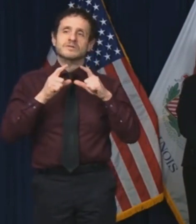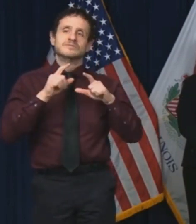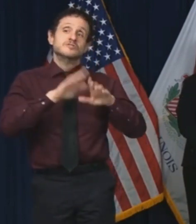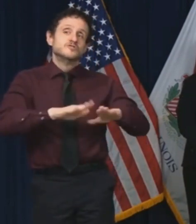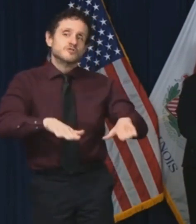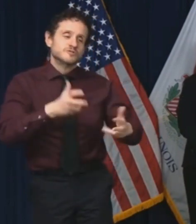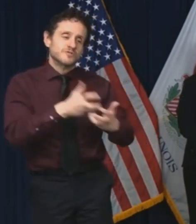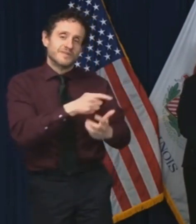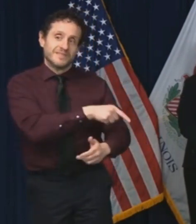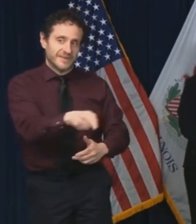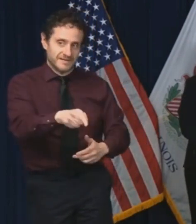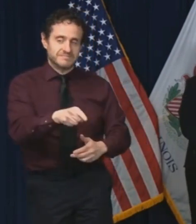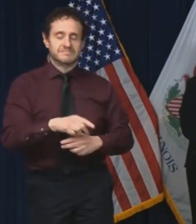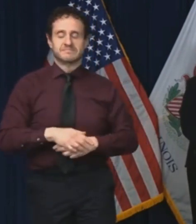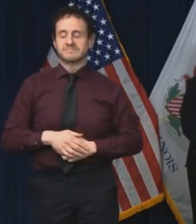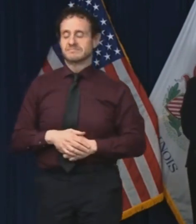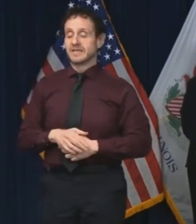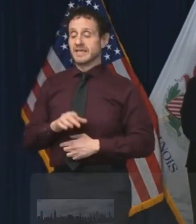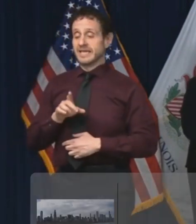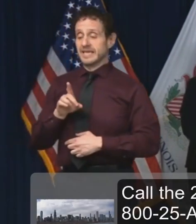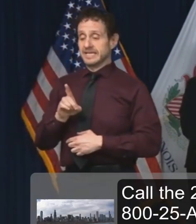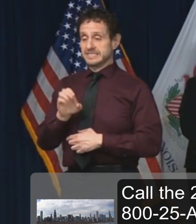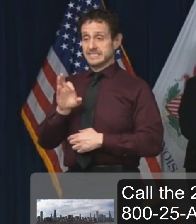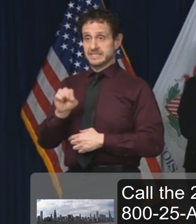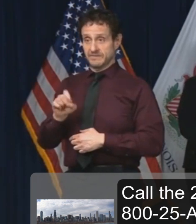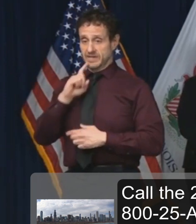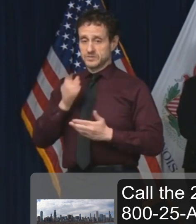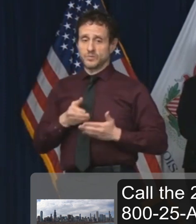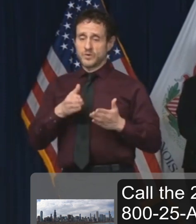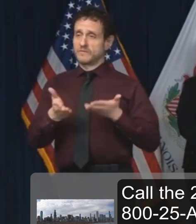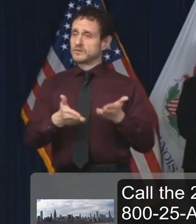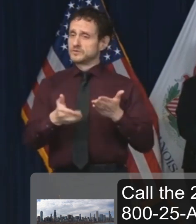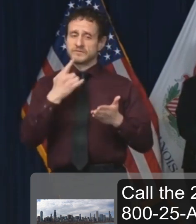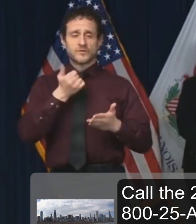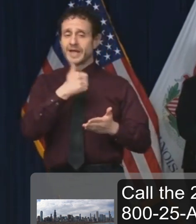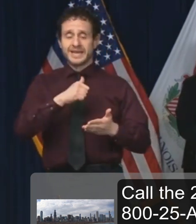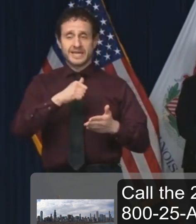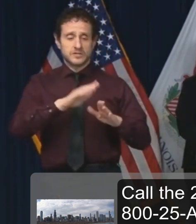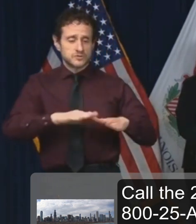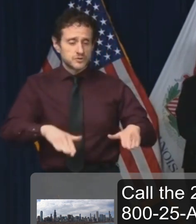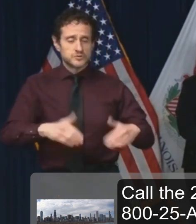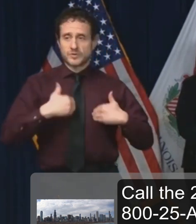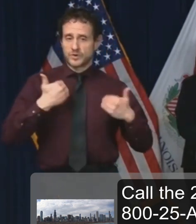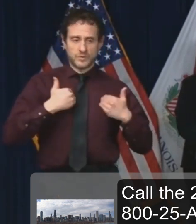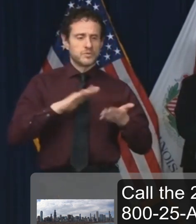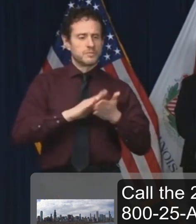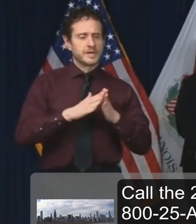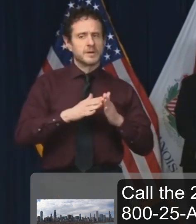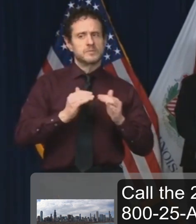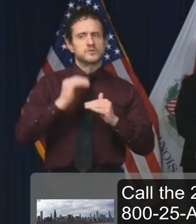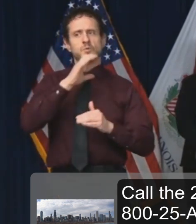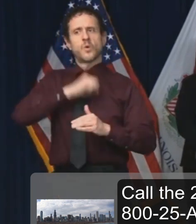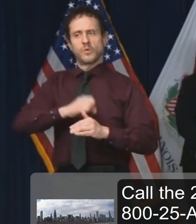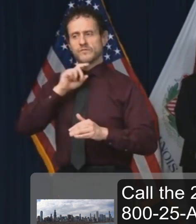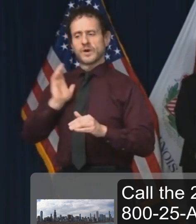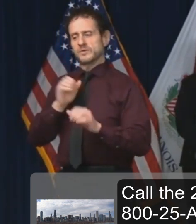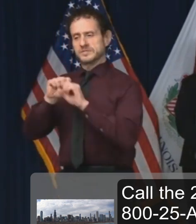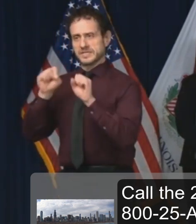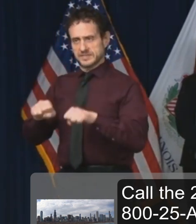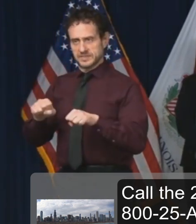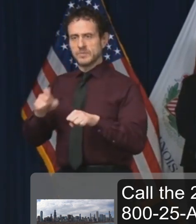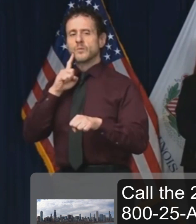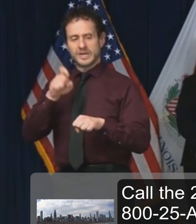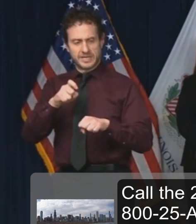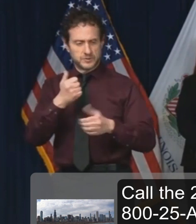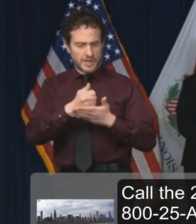DCFS is extending services for any youth in care aging out of the system through this crisis, including